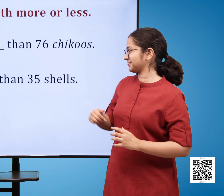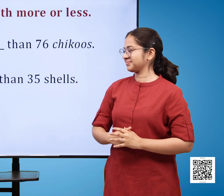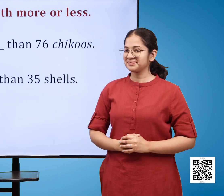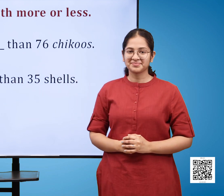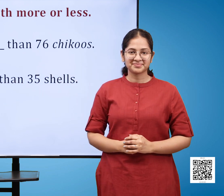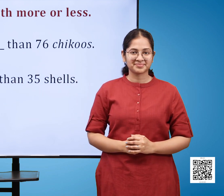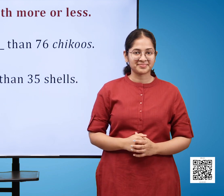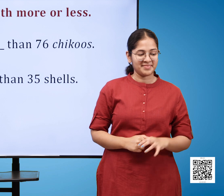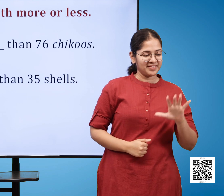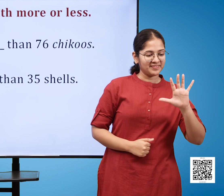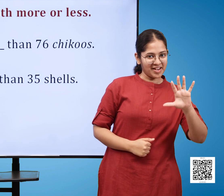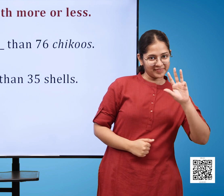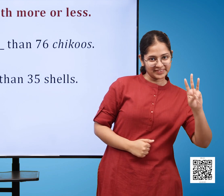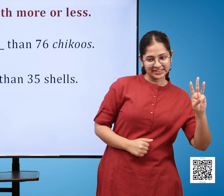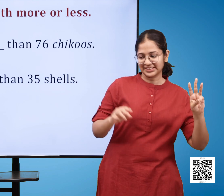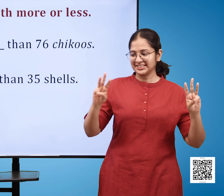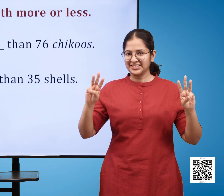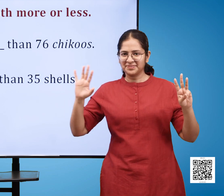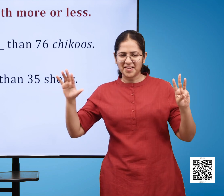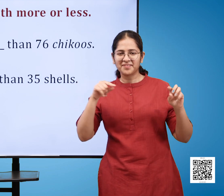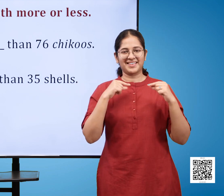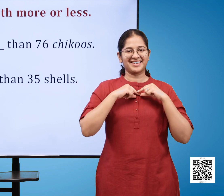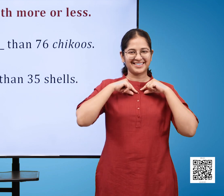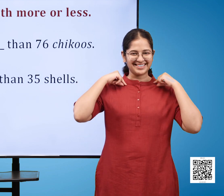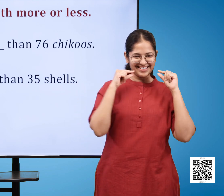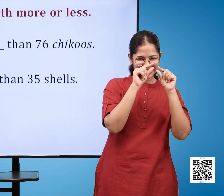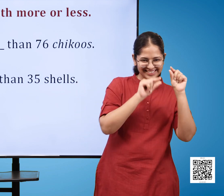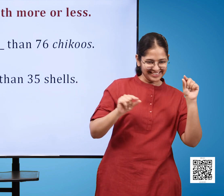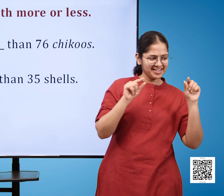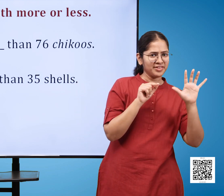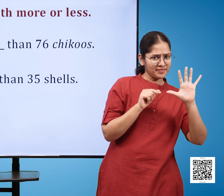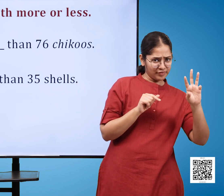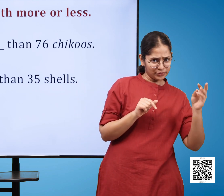fill in shells are blank then 35 shells